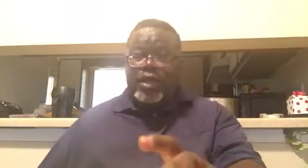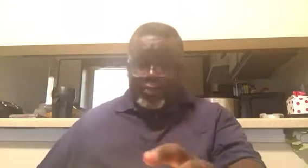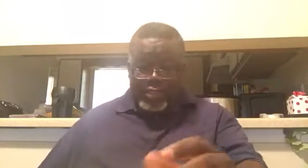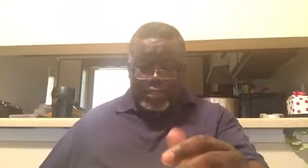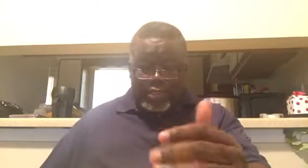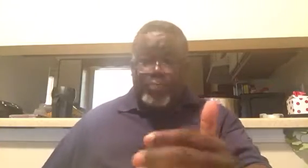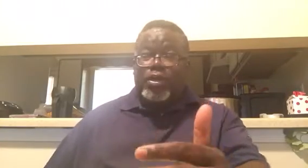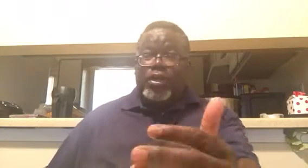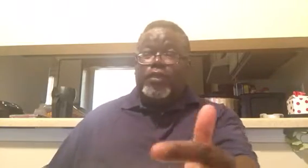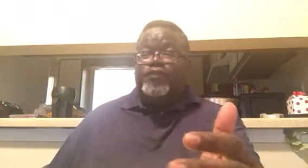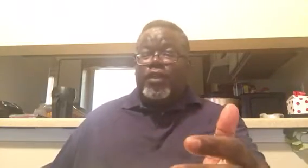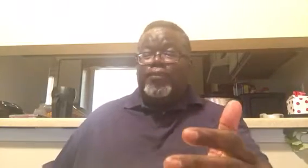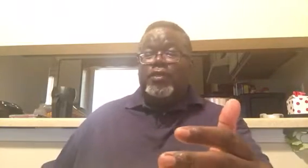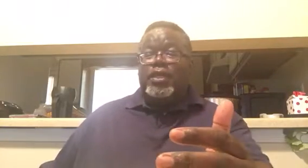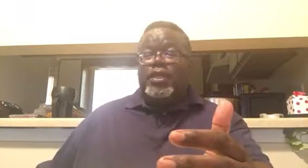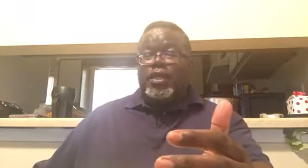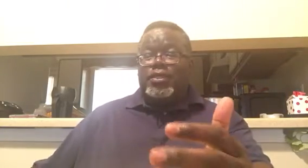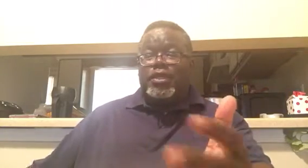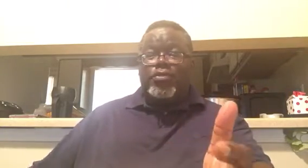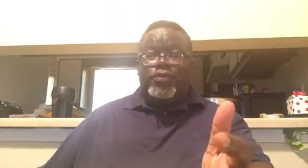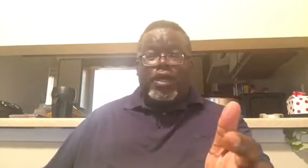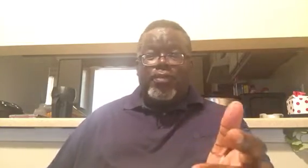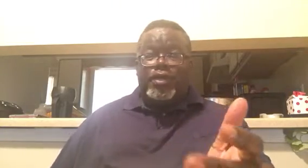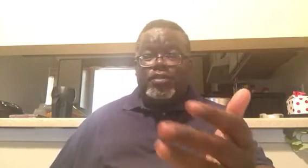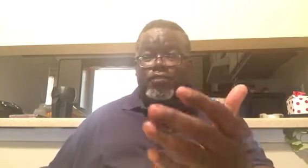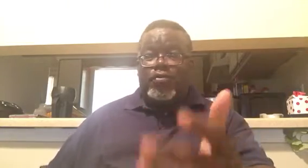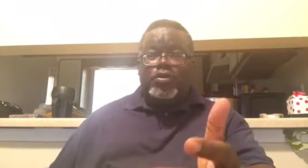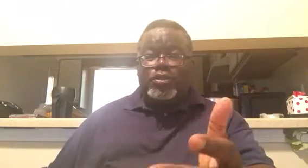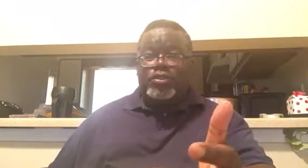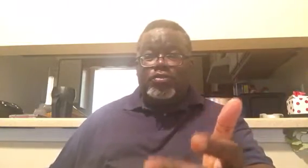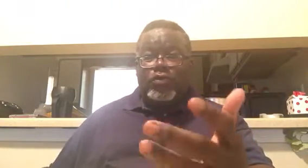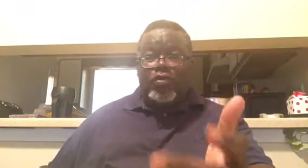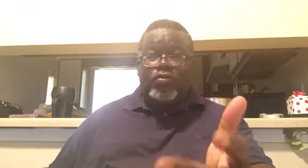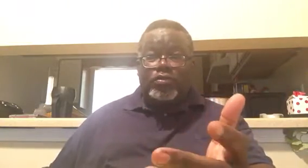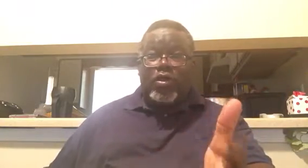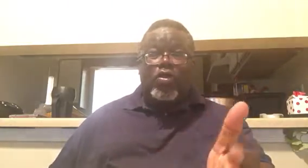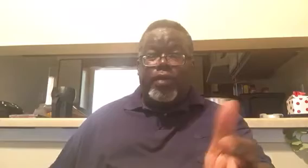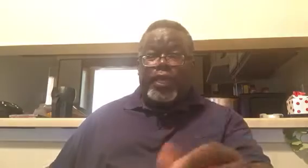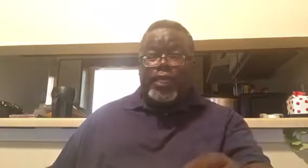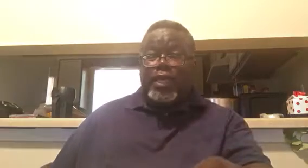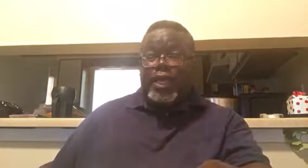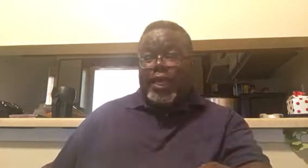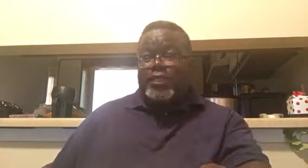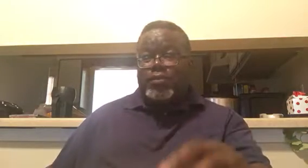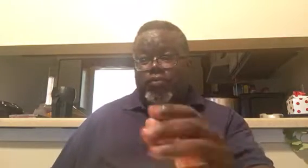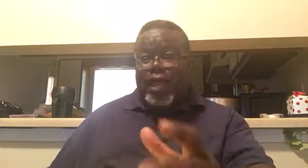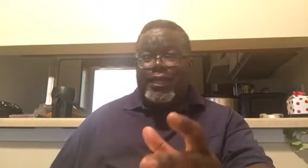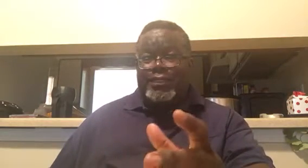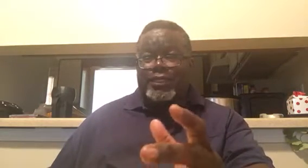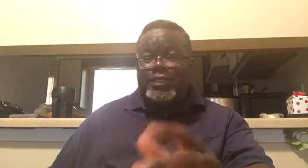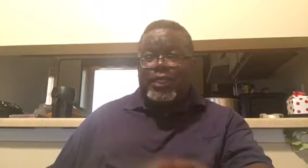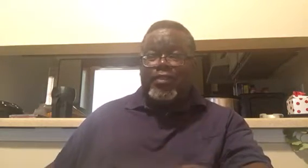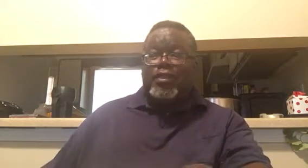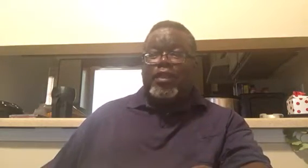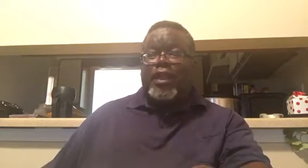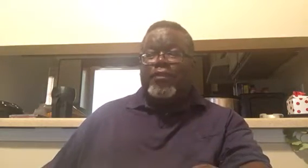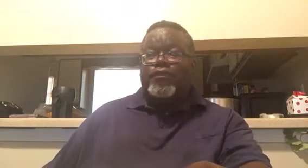comments because I'm going to lift up some of the comments of persons who's already had surprises in their life